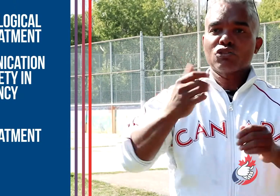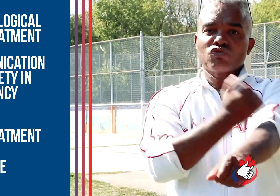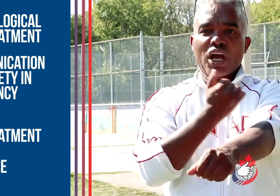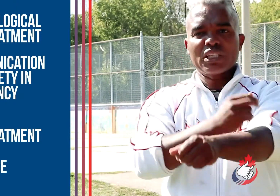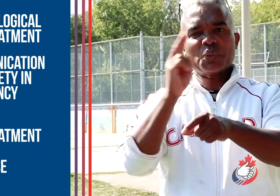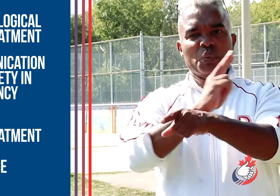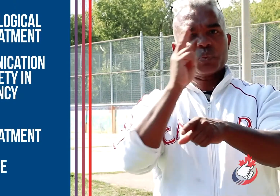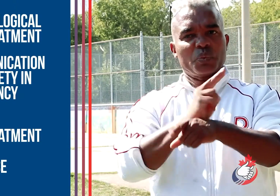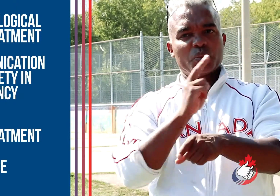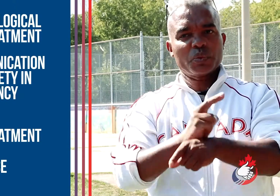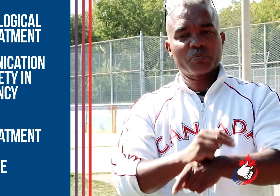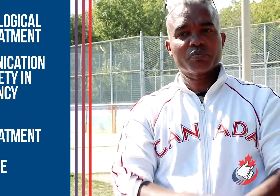use